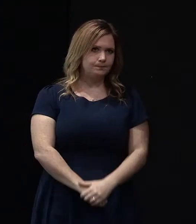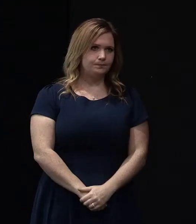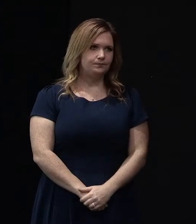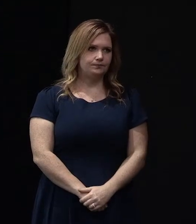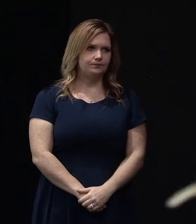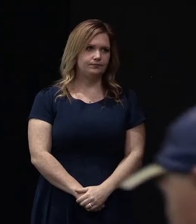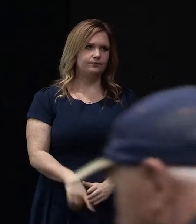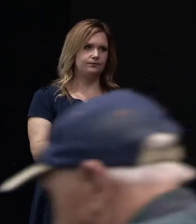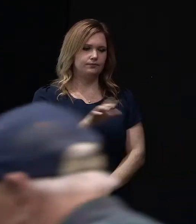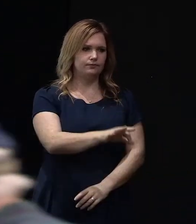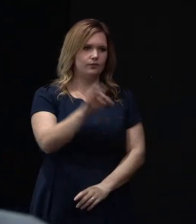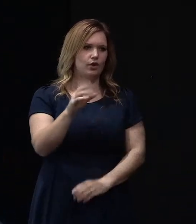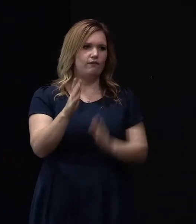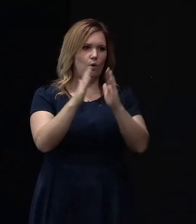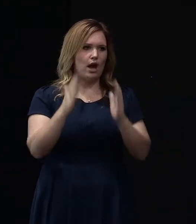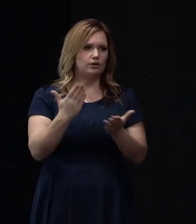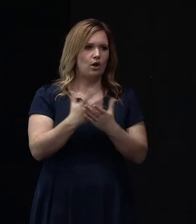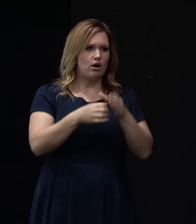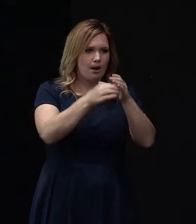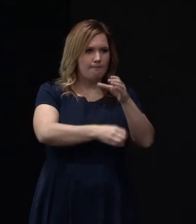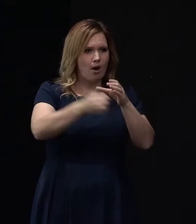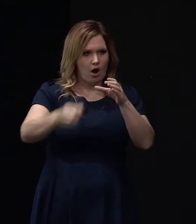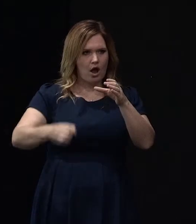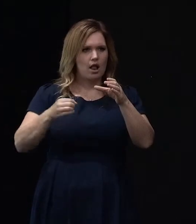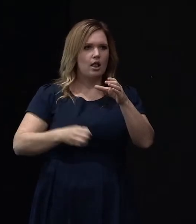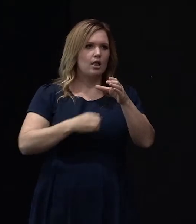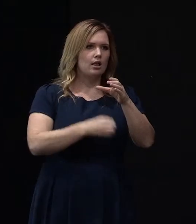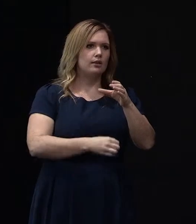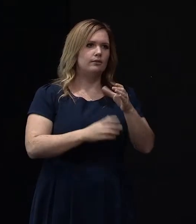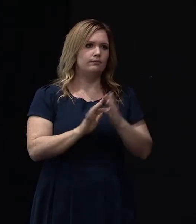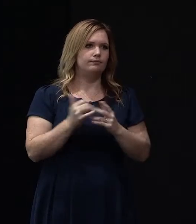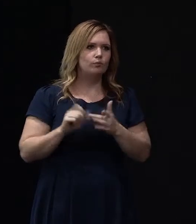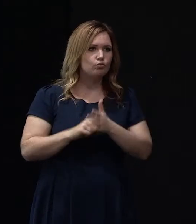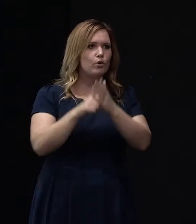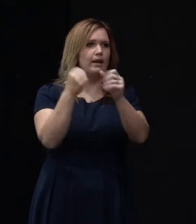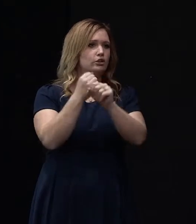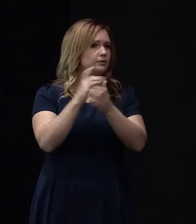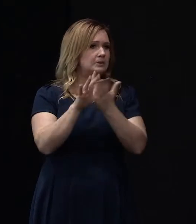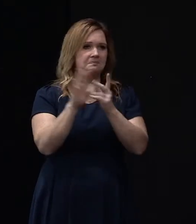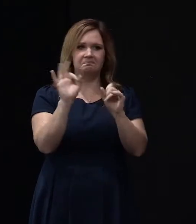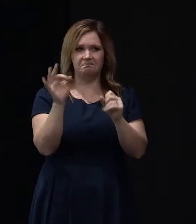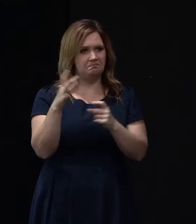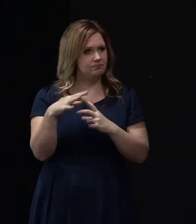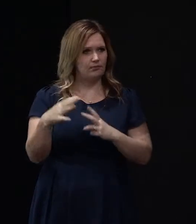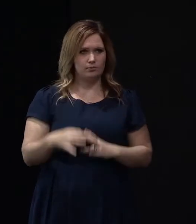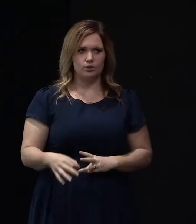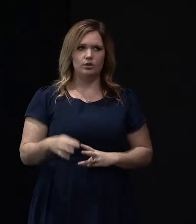So for houses built on piles and repair jobs, there's not really any option for